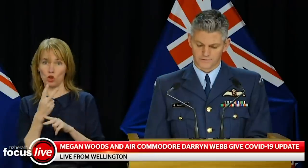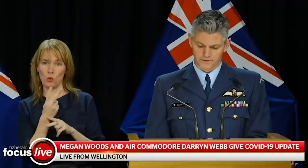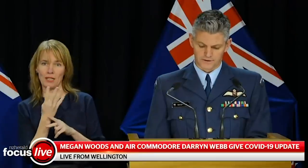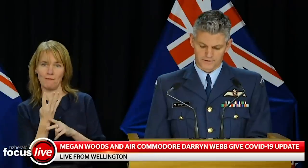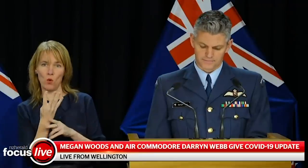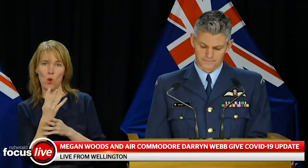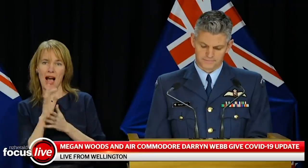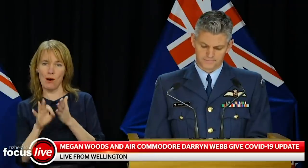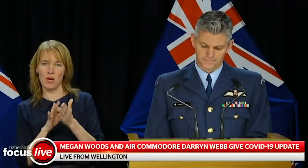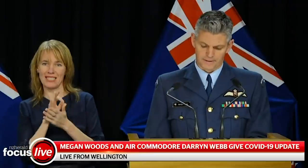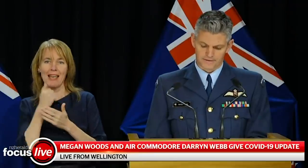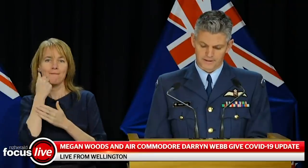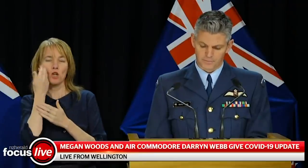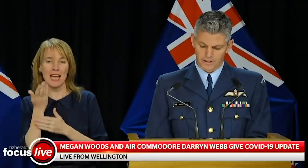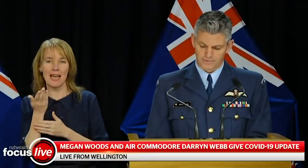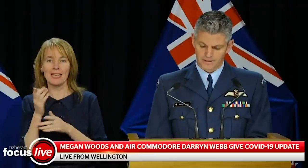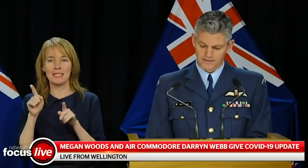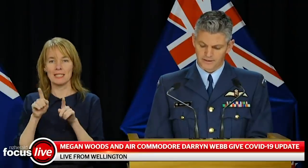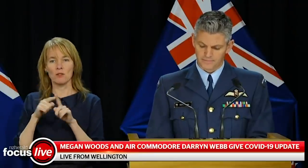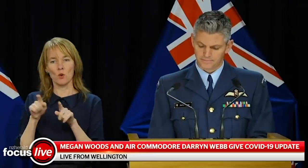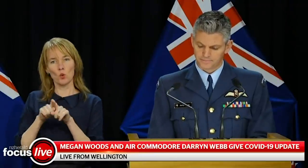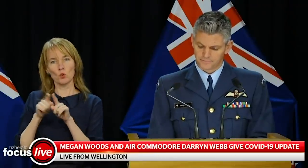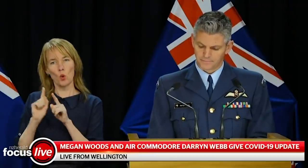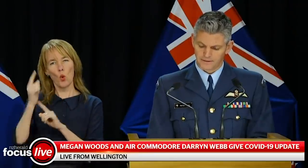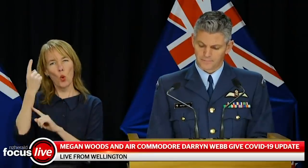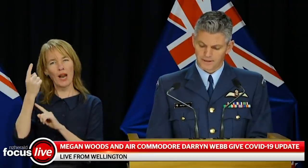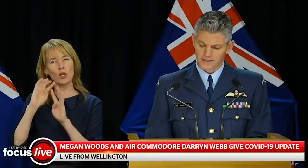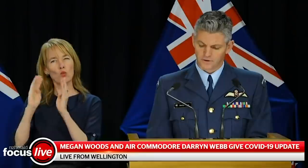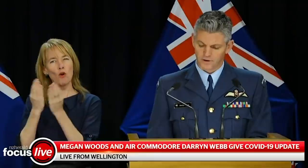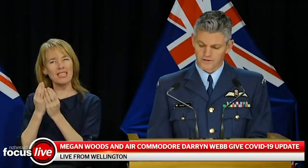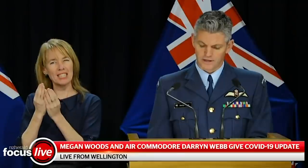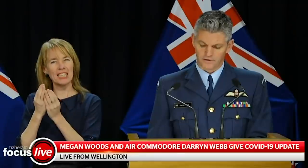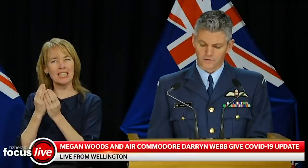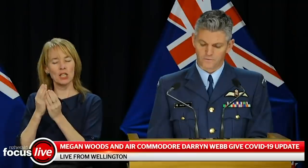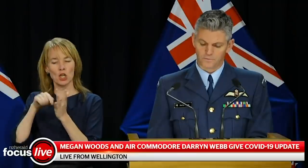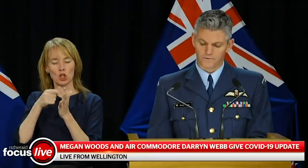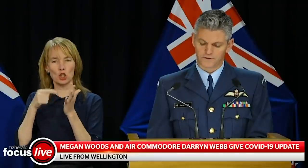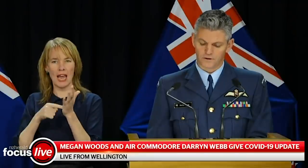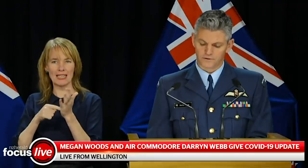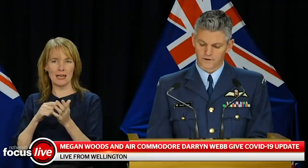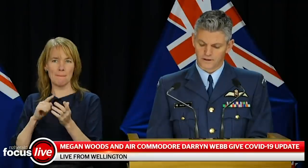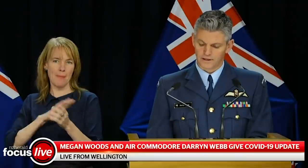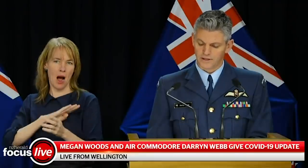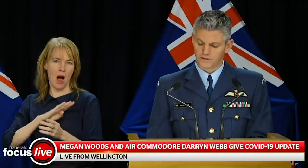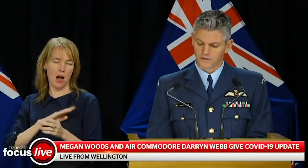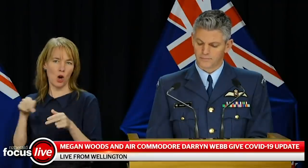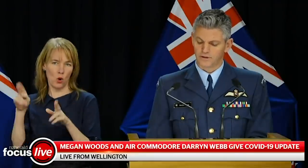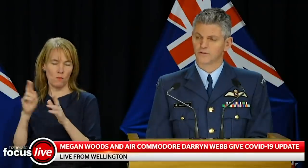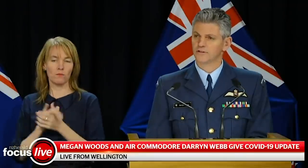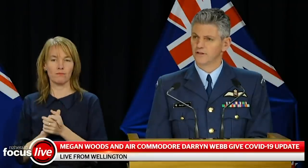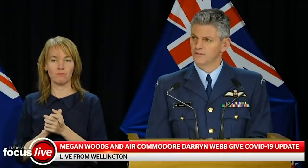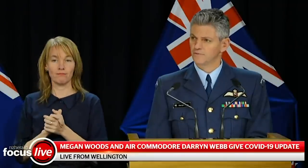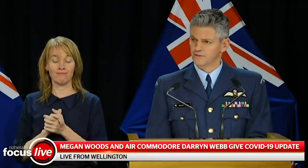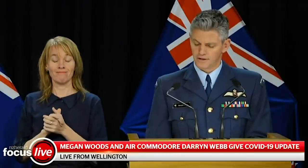quarantine facility. Since my update yesterday, the police have agreed to have a uniformed officer on site at each